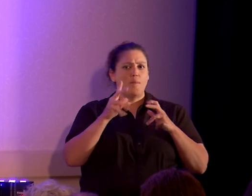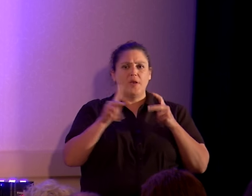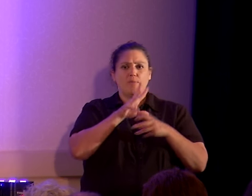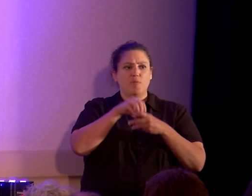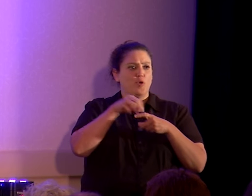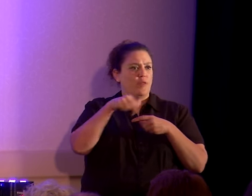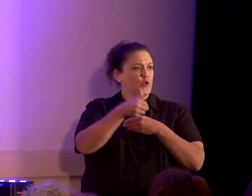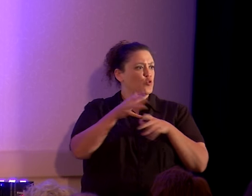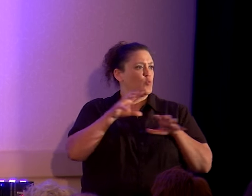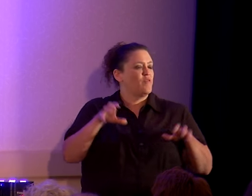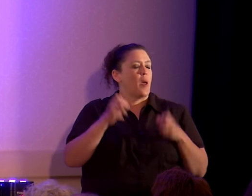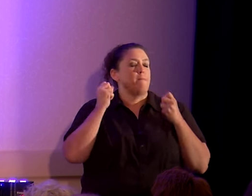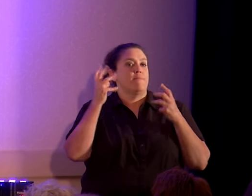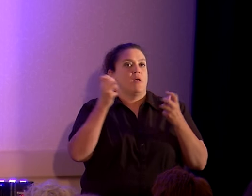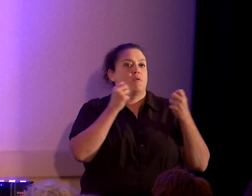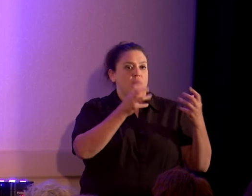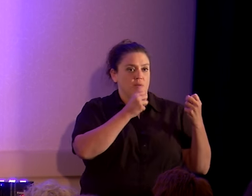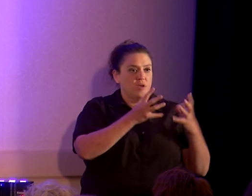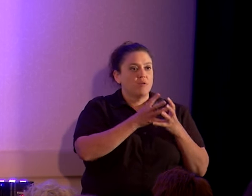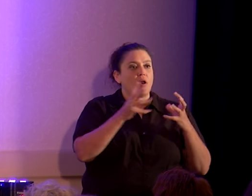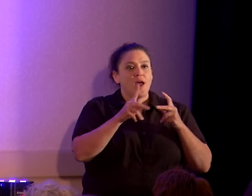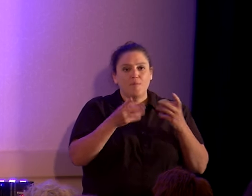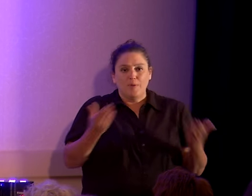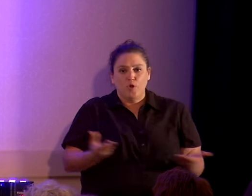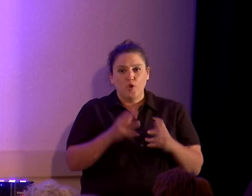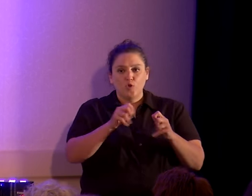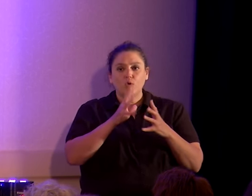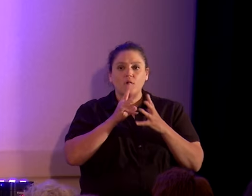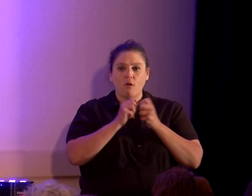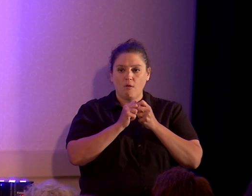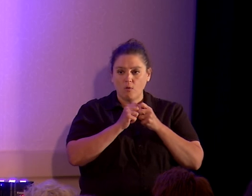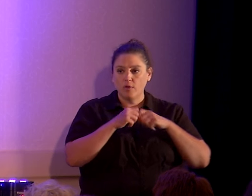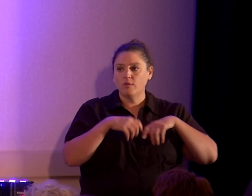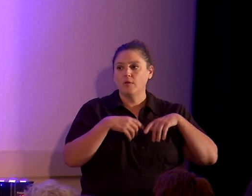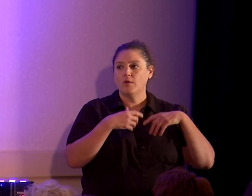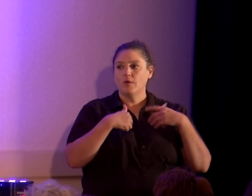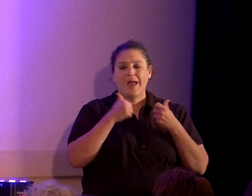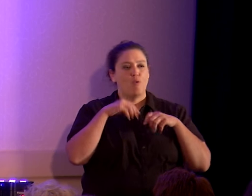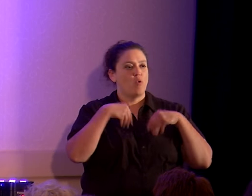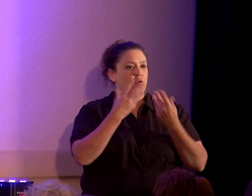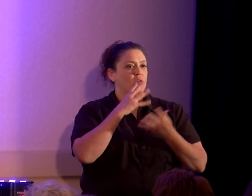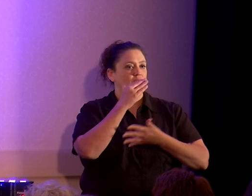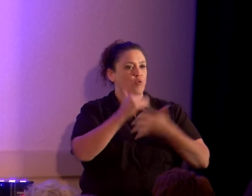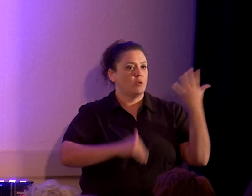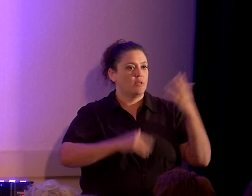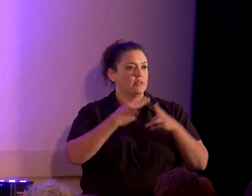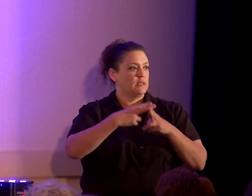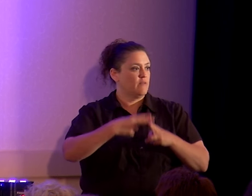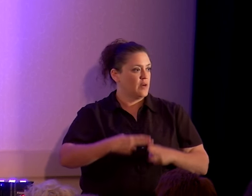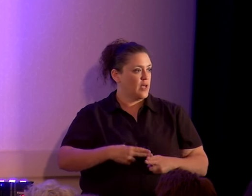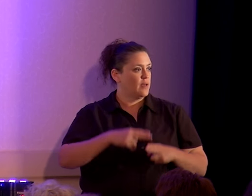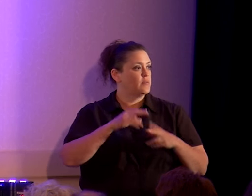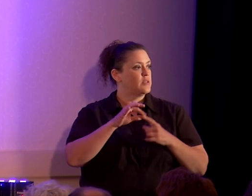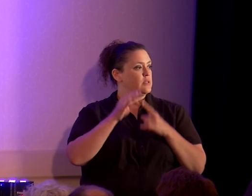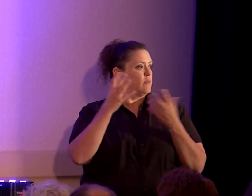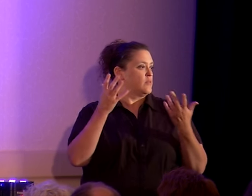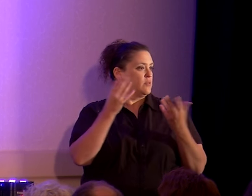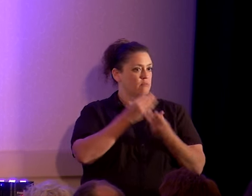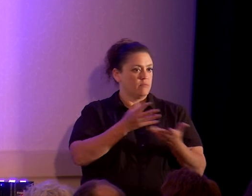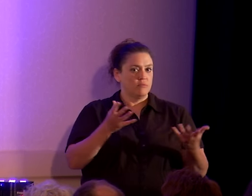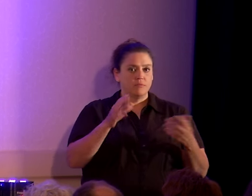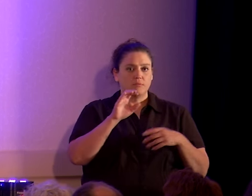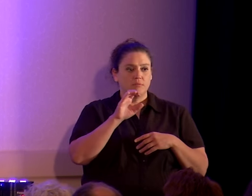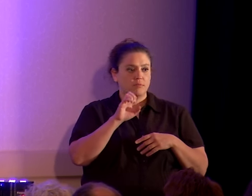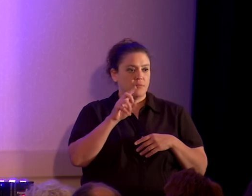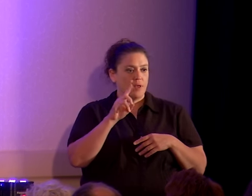tons of debates, so there's lots of people in the movement that you can talk to. I'm not going to give out a list of names other than to say, you know, Eddie and